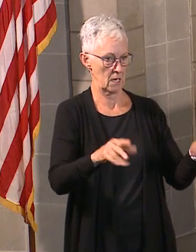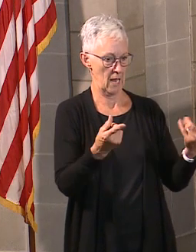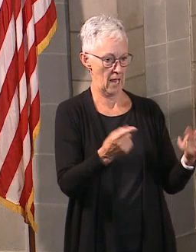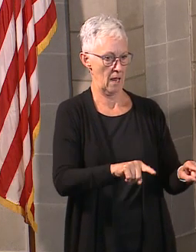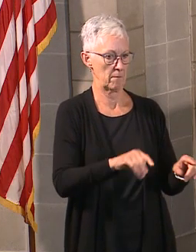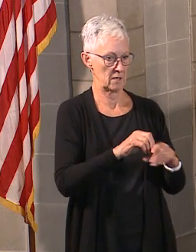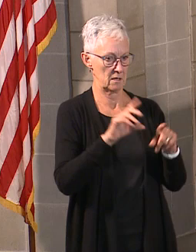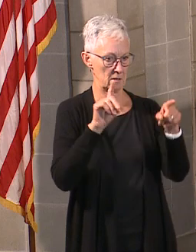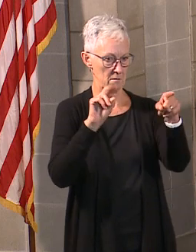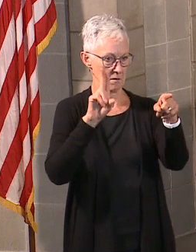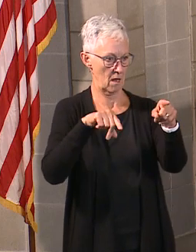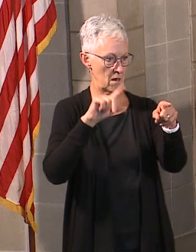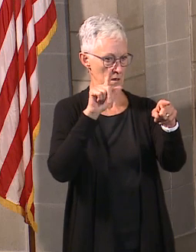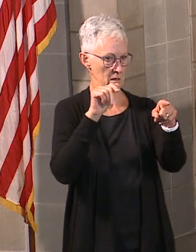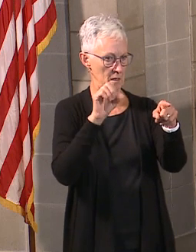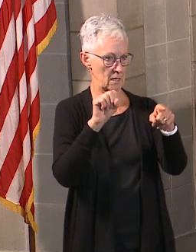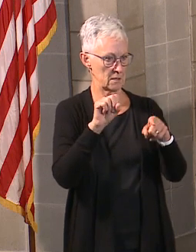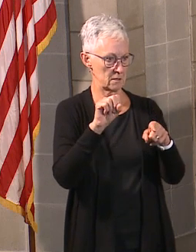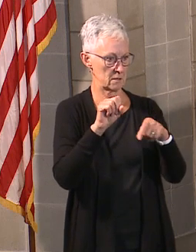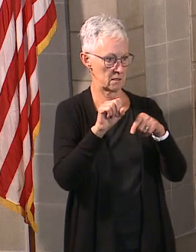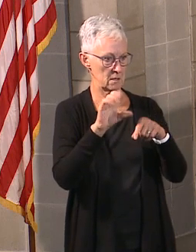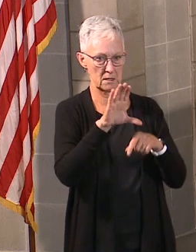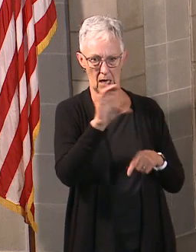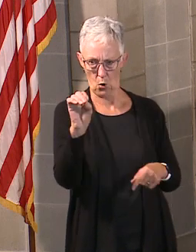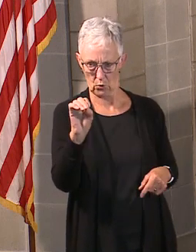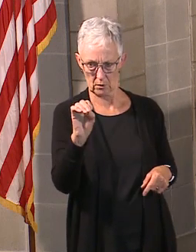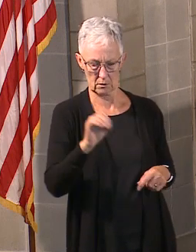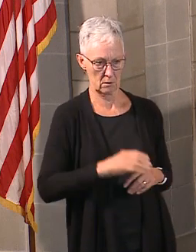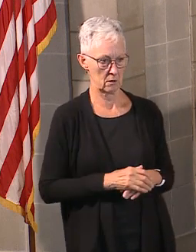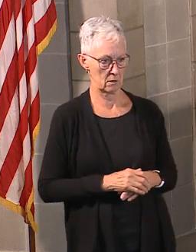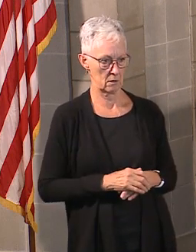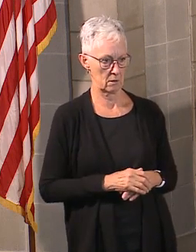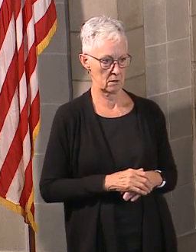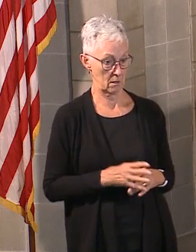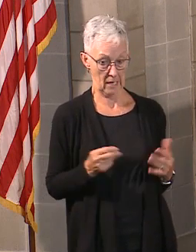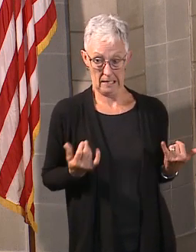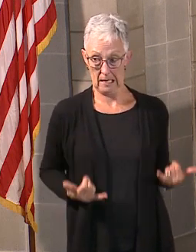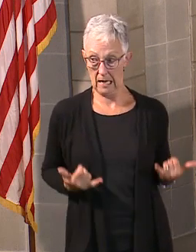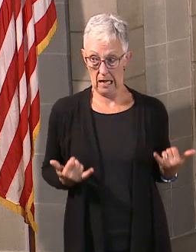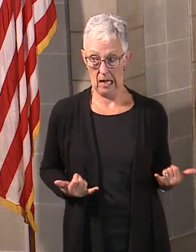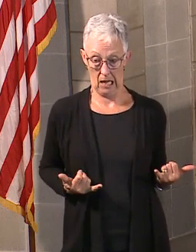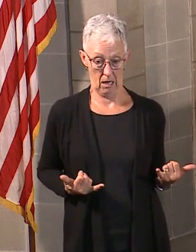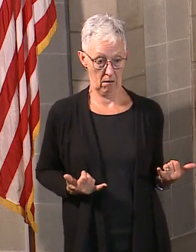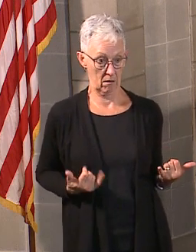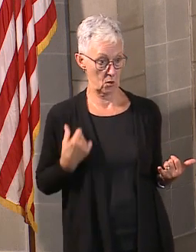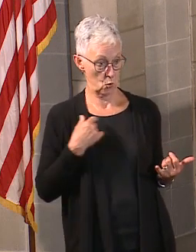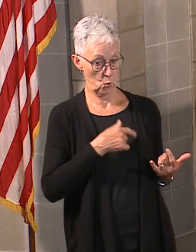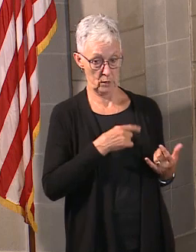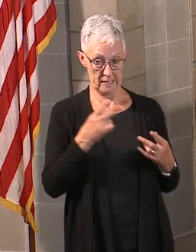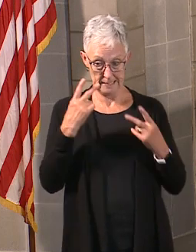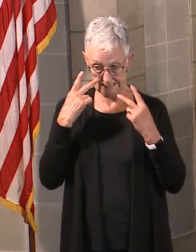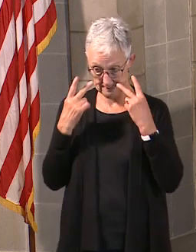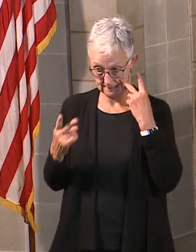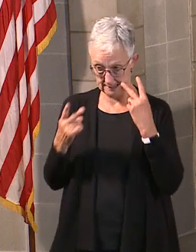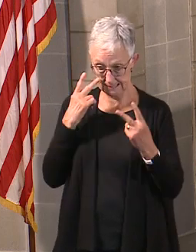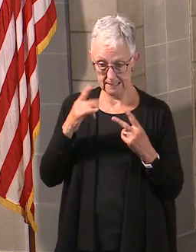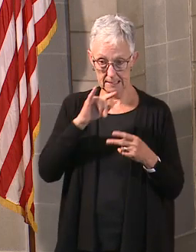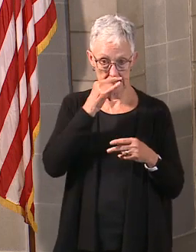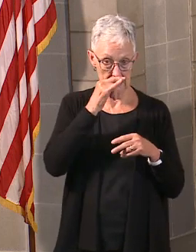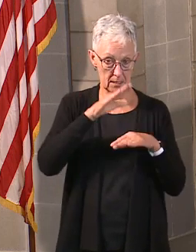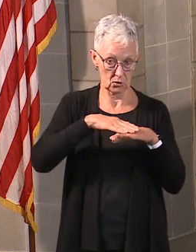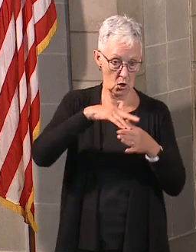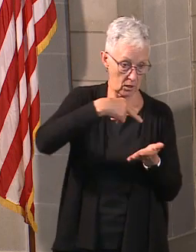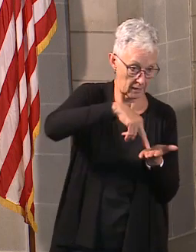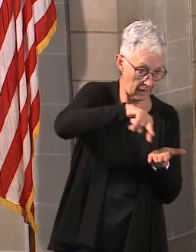seeing kids that are involved in activities in the summer, in their dance teams, in their athletic